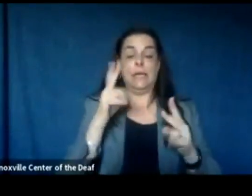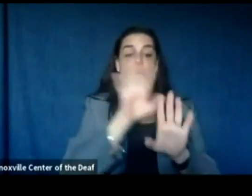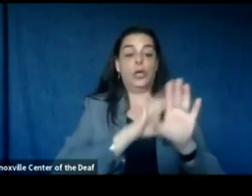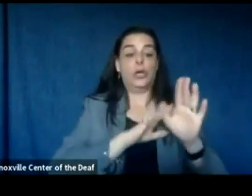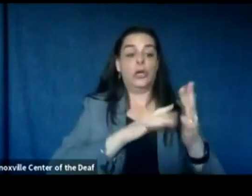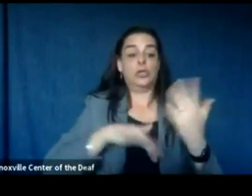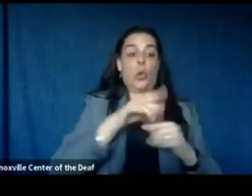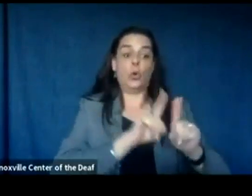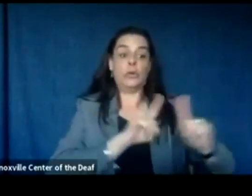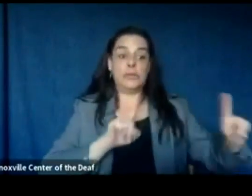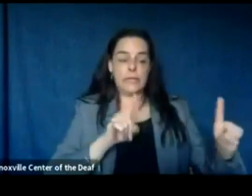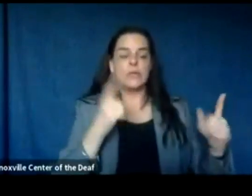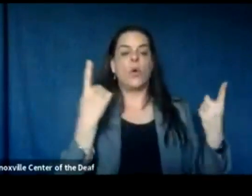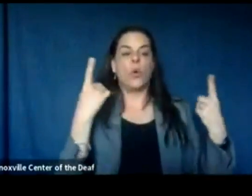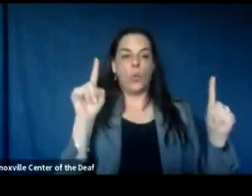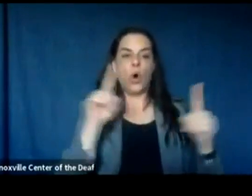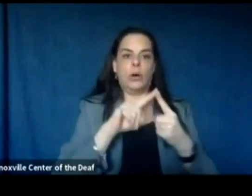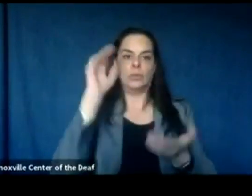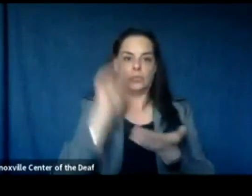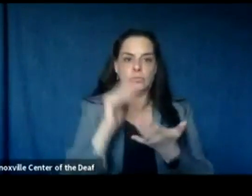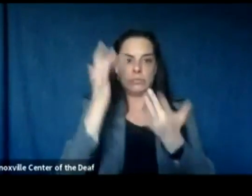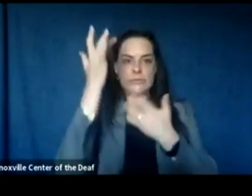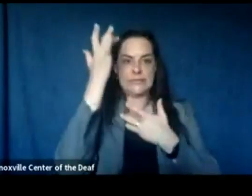works to reduce illness